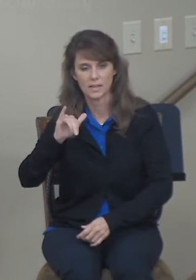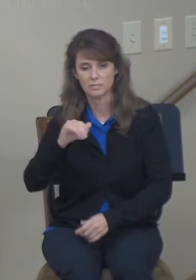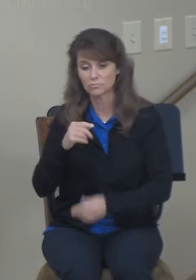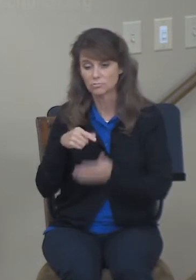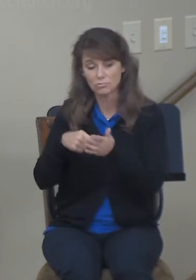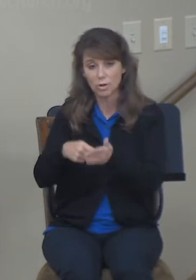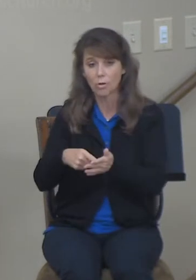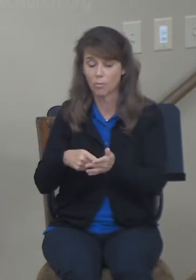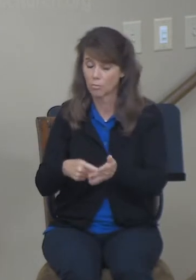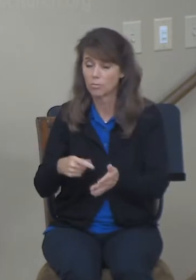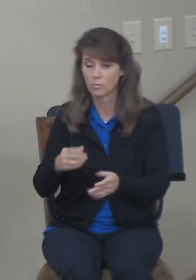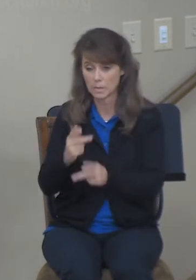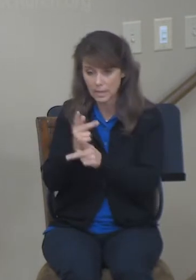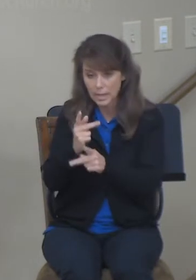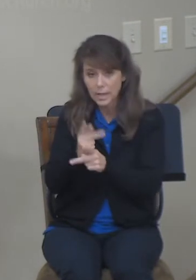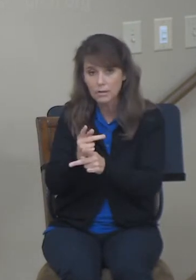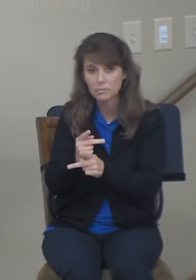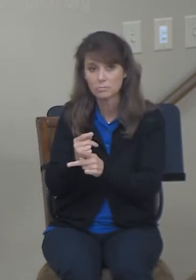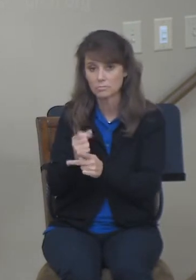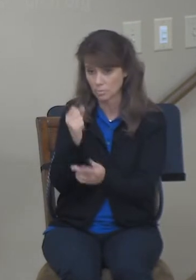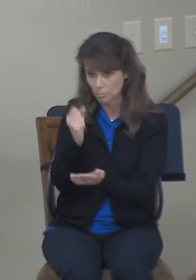-intentioned meaning to redeem her.